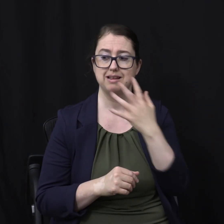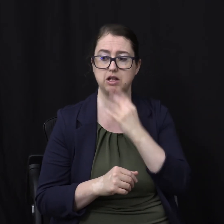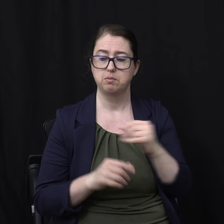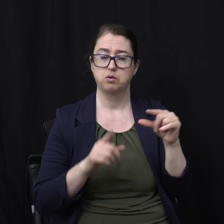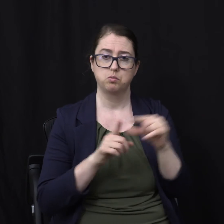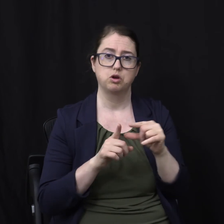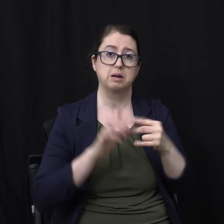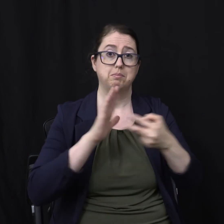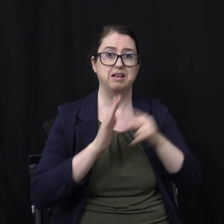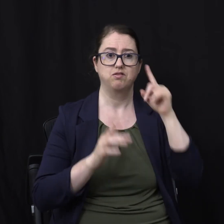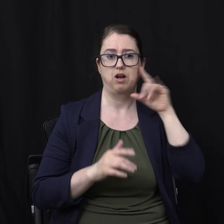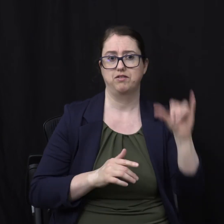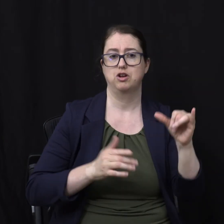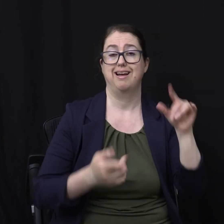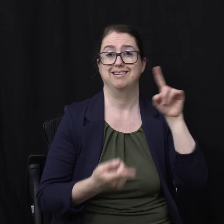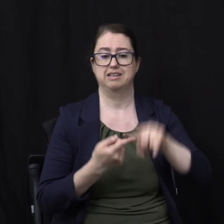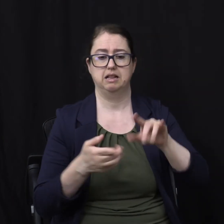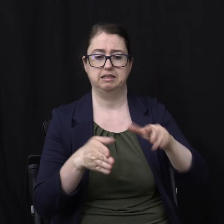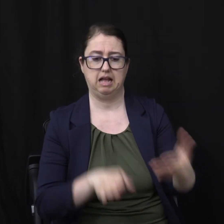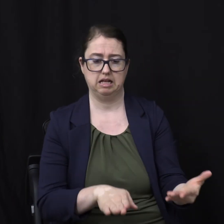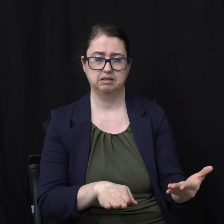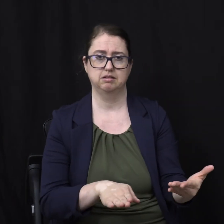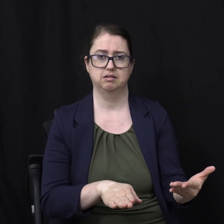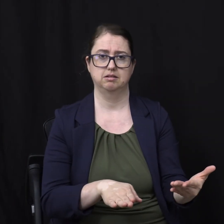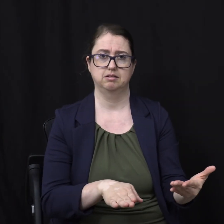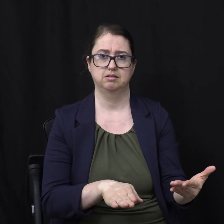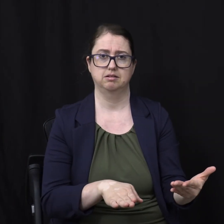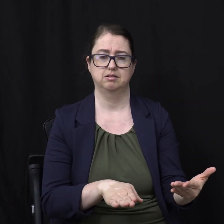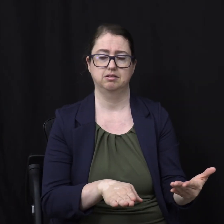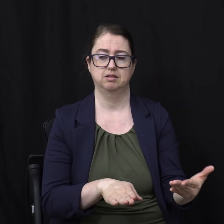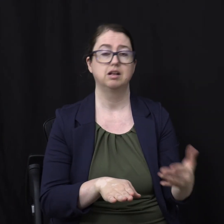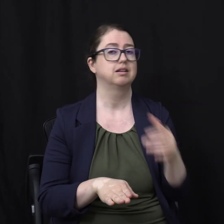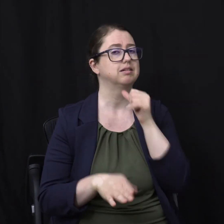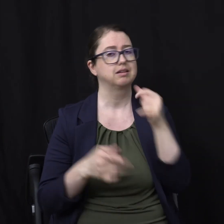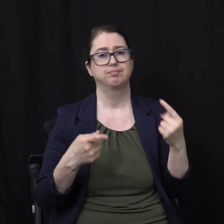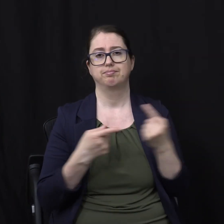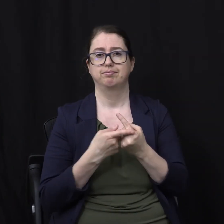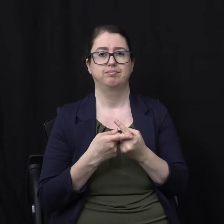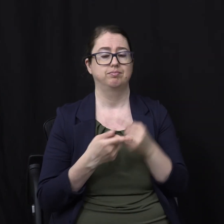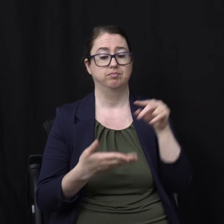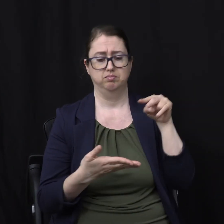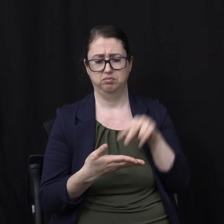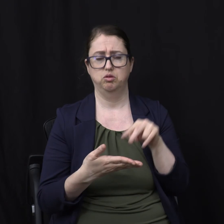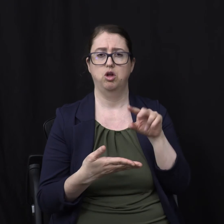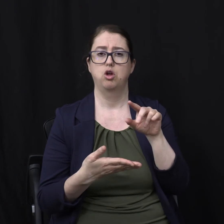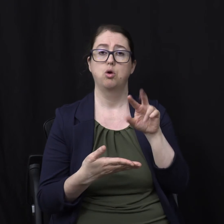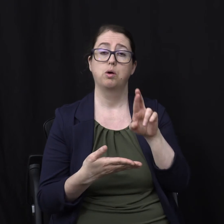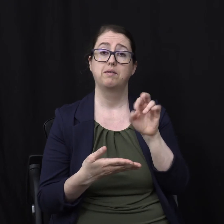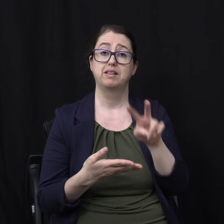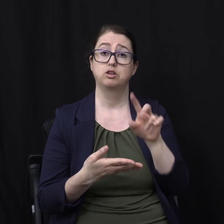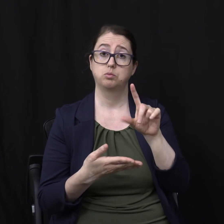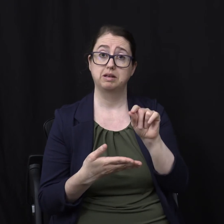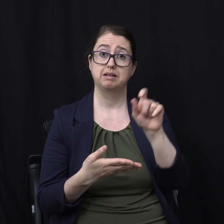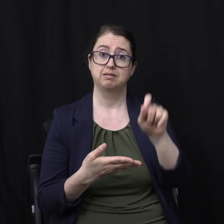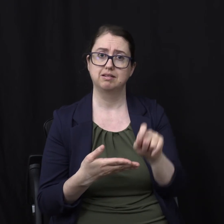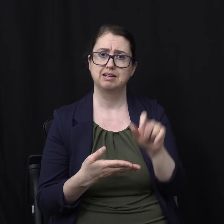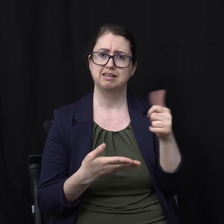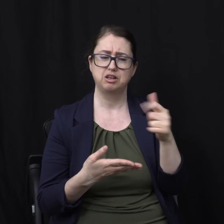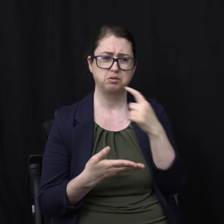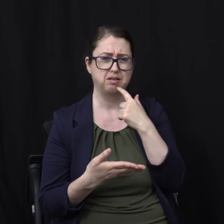trend there Until he dies That's why This doesn't contradict Because when you look at Verse 10 of Revelation 20 You're like that doesn't Make